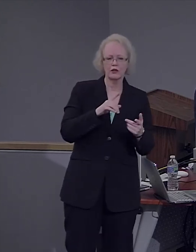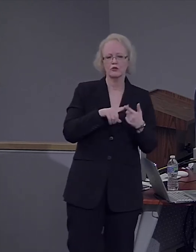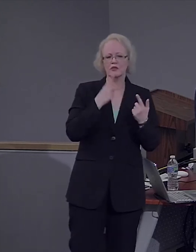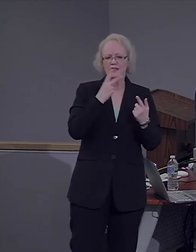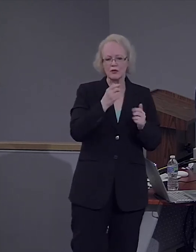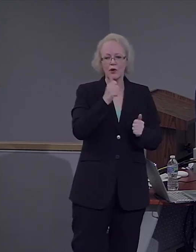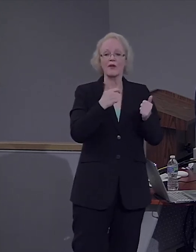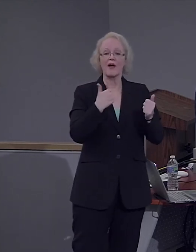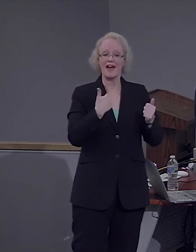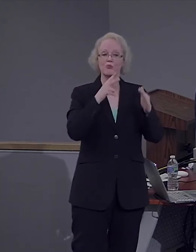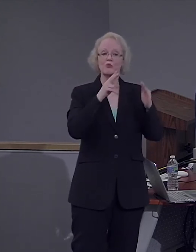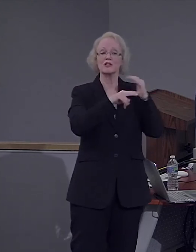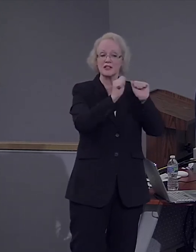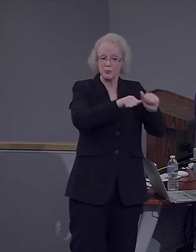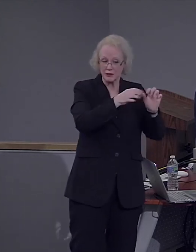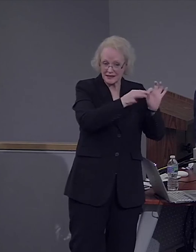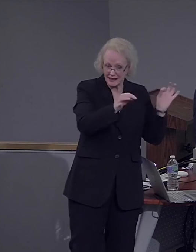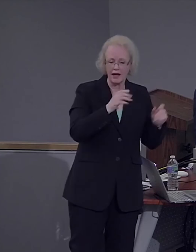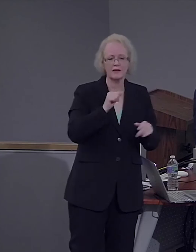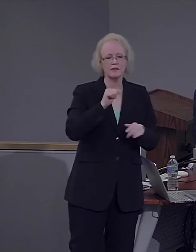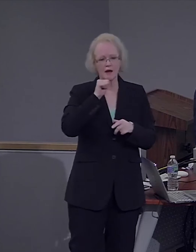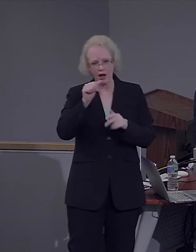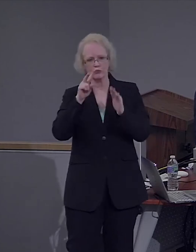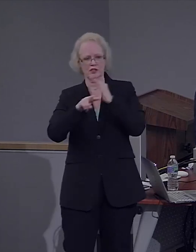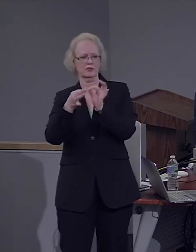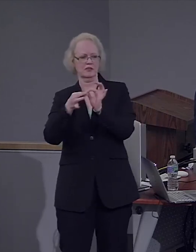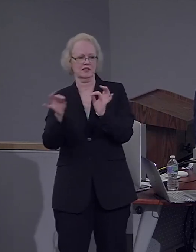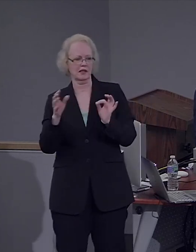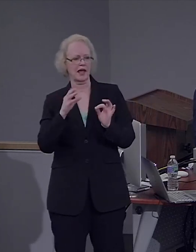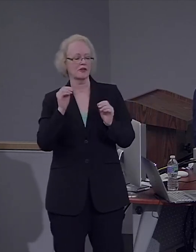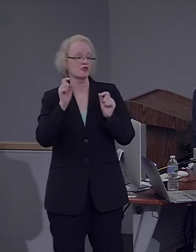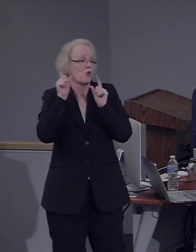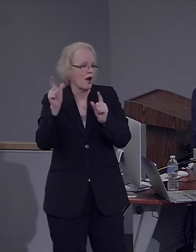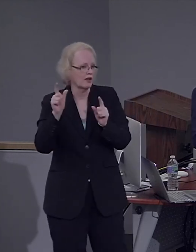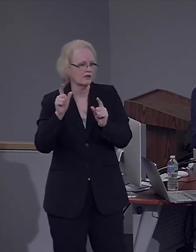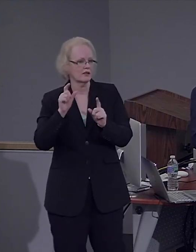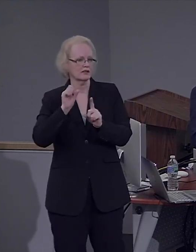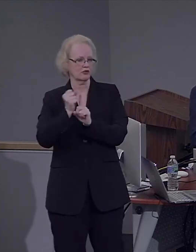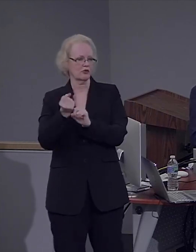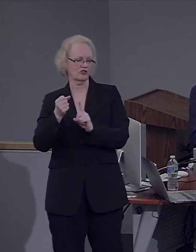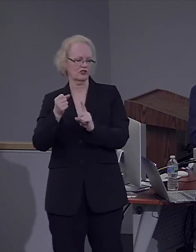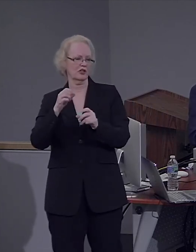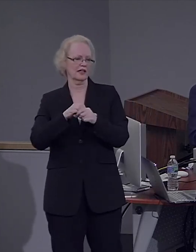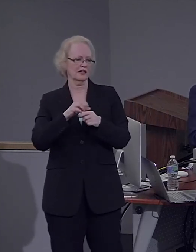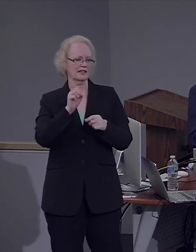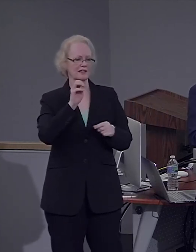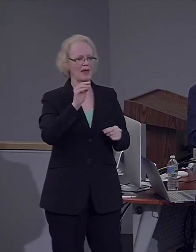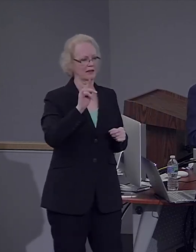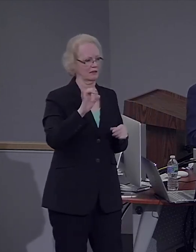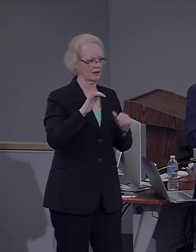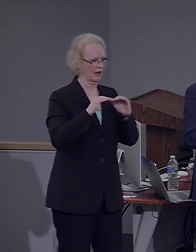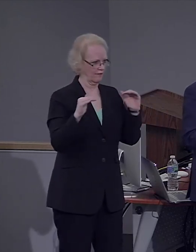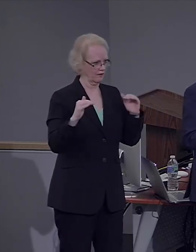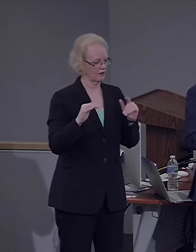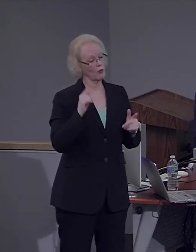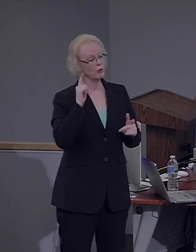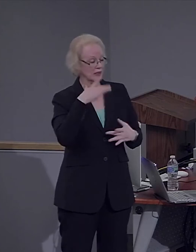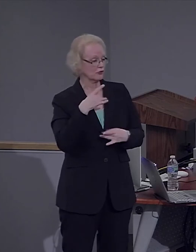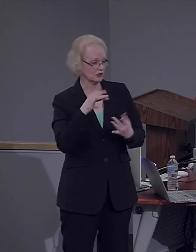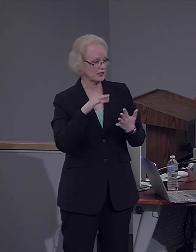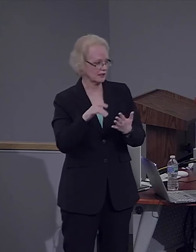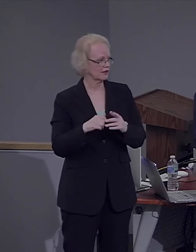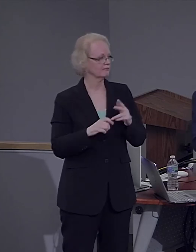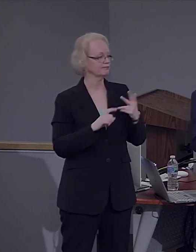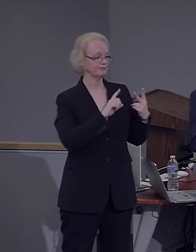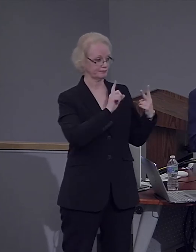unpredictable and surprise, you know, conditions at the syntactic level. That would be very interesting. So, my two other questions are, with regard to the